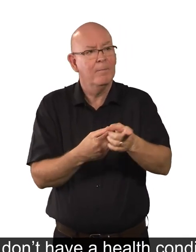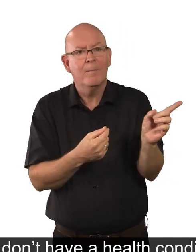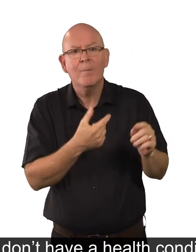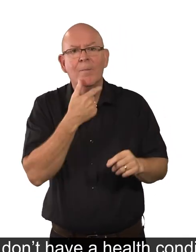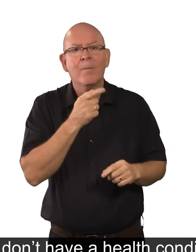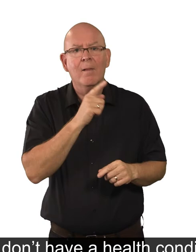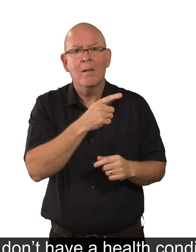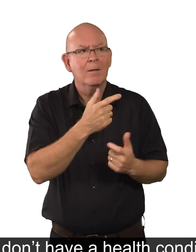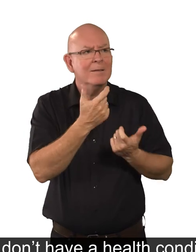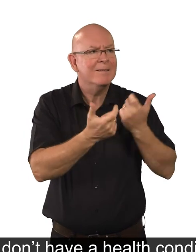condition.